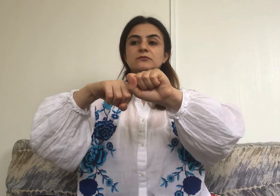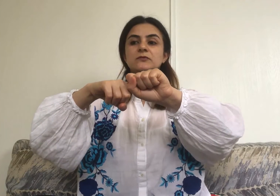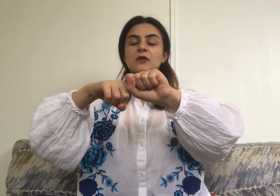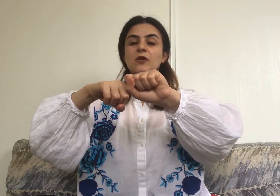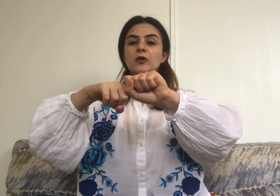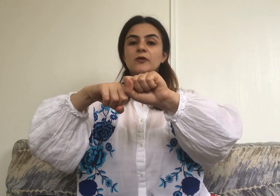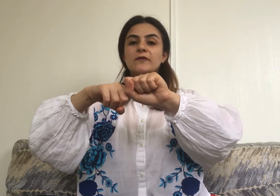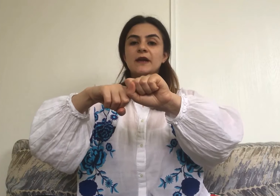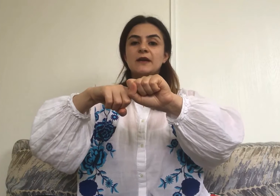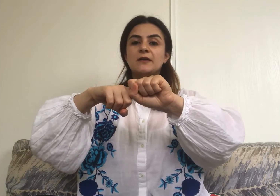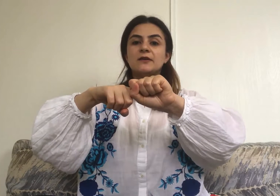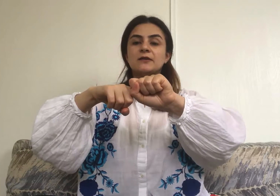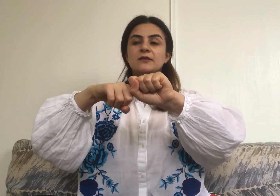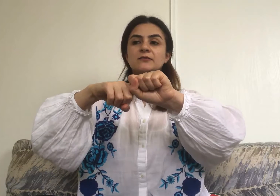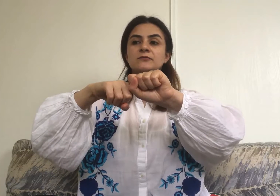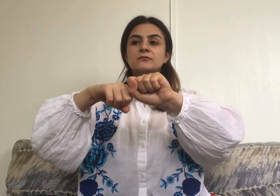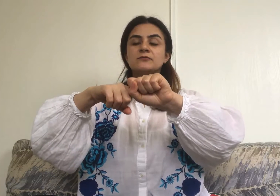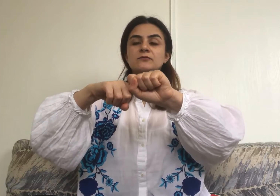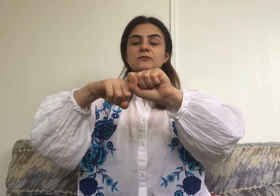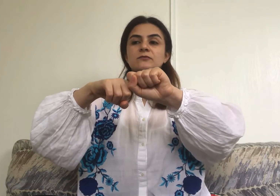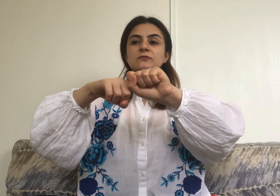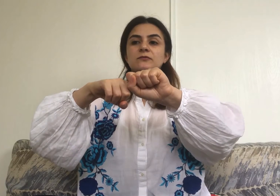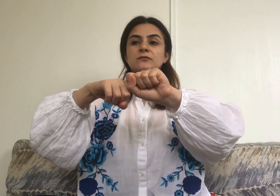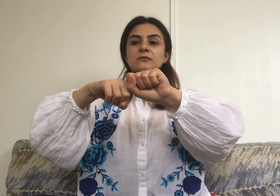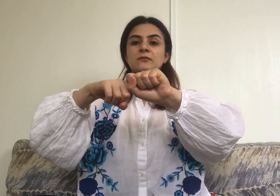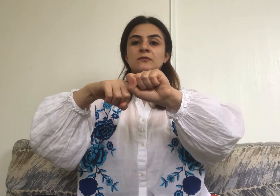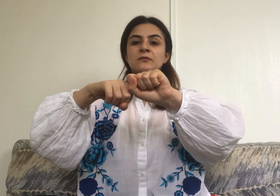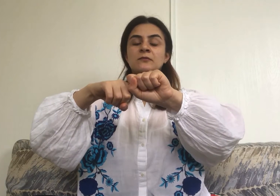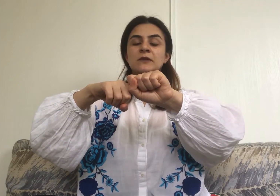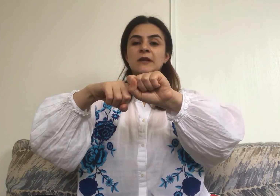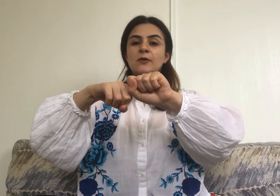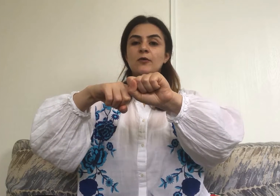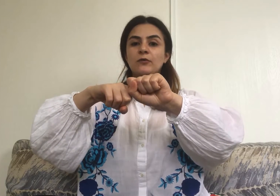All that, let go.